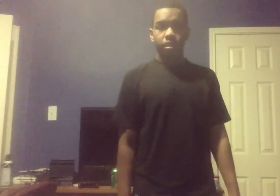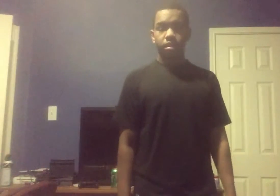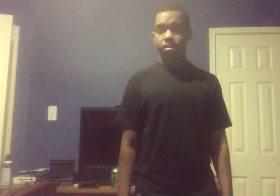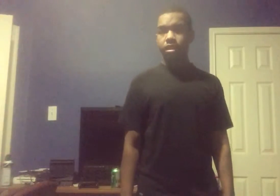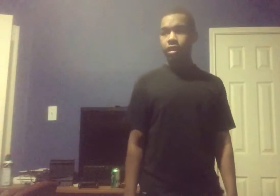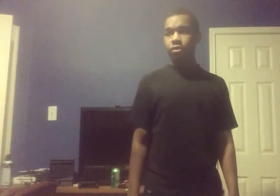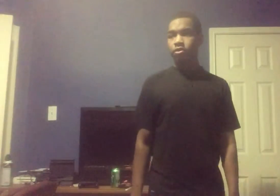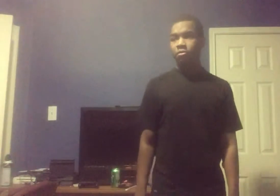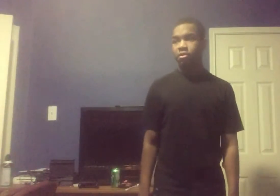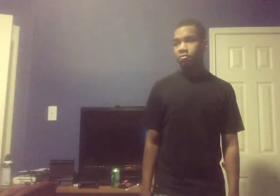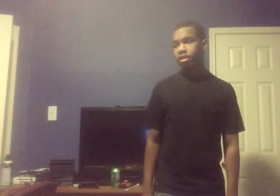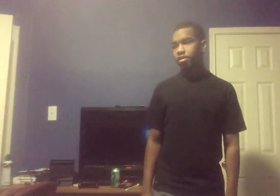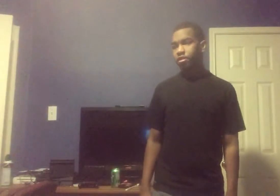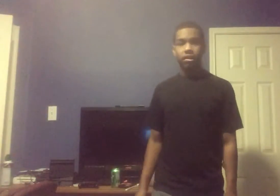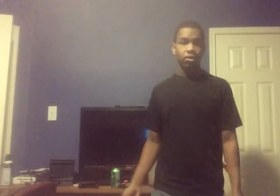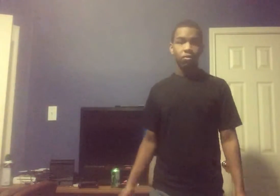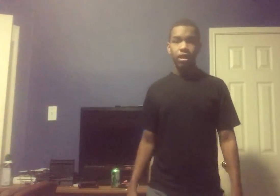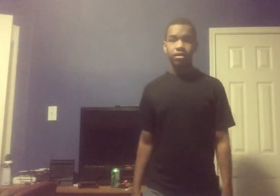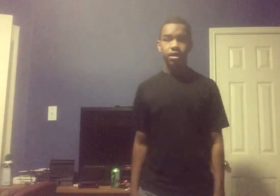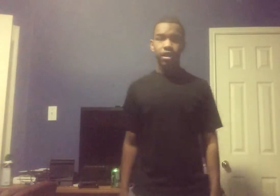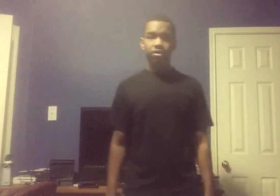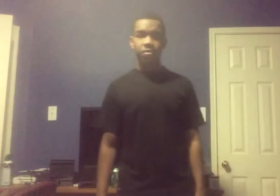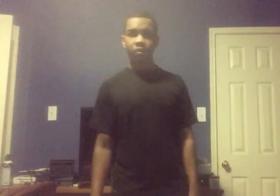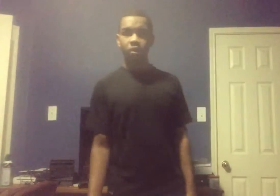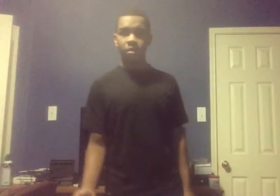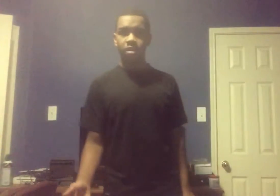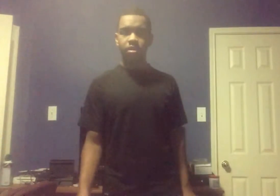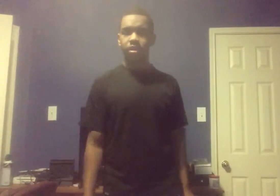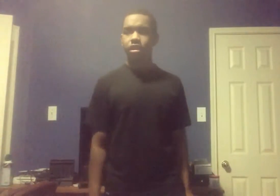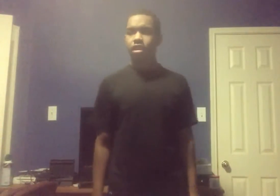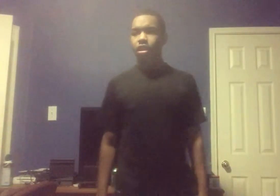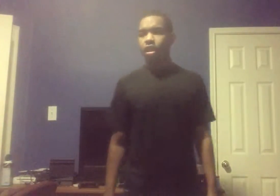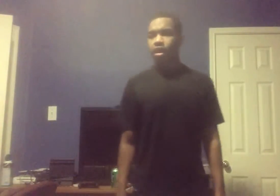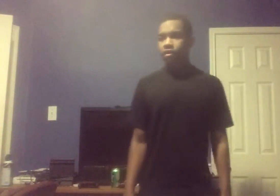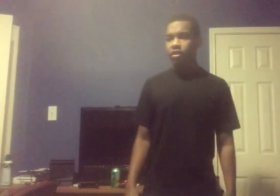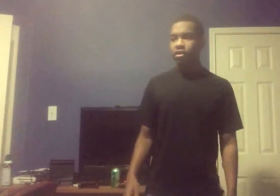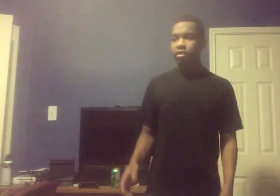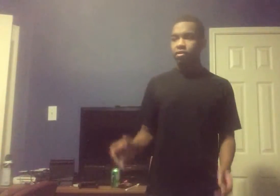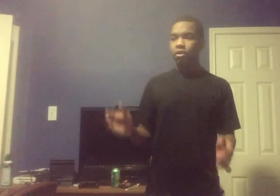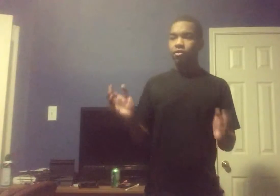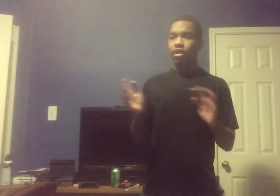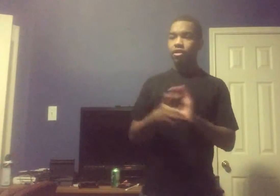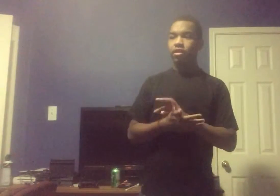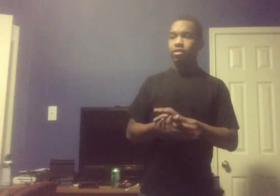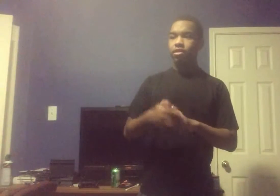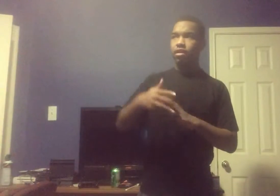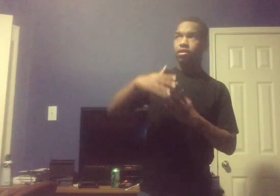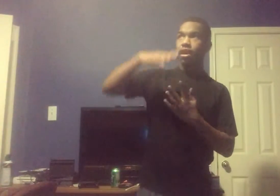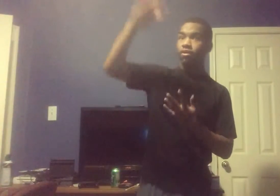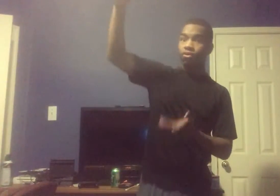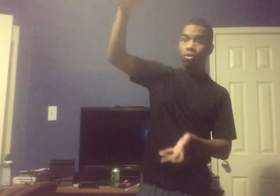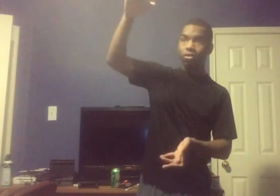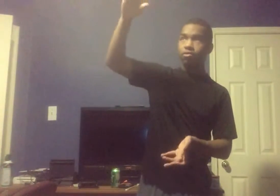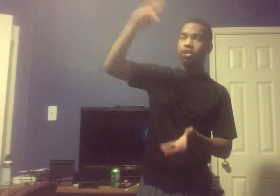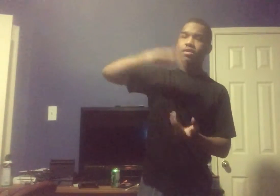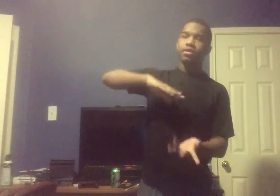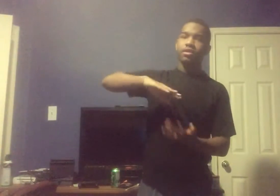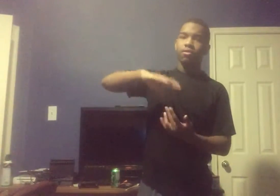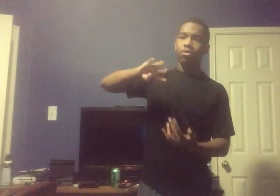It's not that really creepy The mansion I don't know why It's not that creepy For a monster Then We finally get To the top floor This is a four